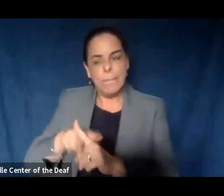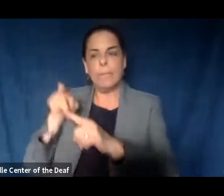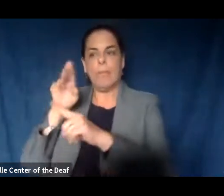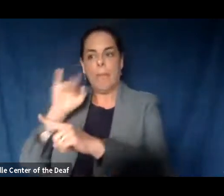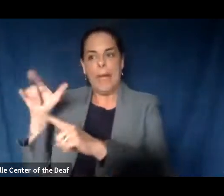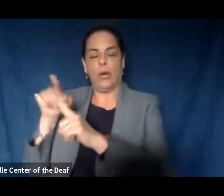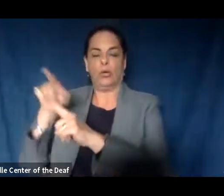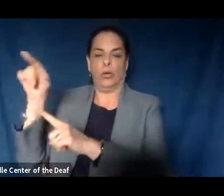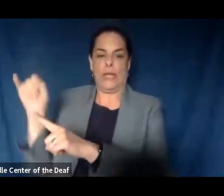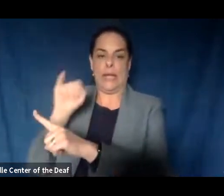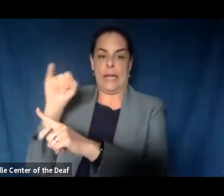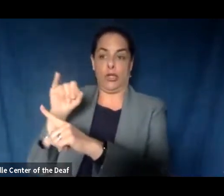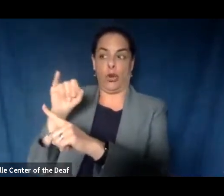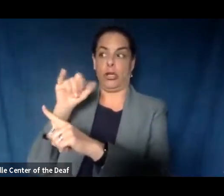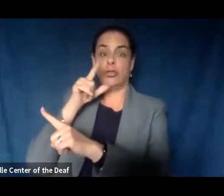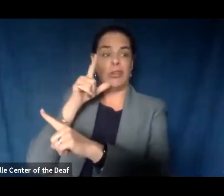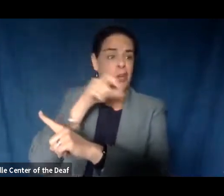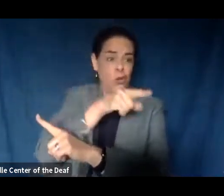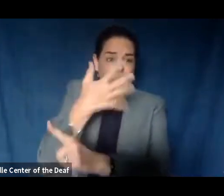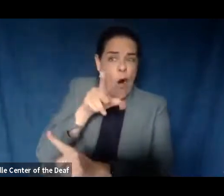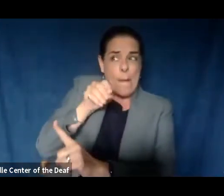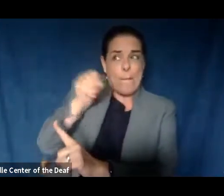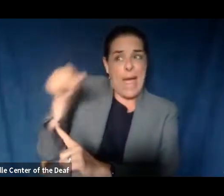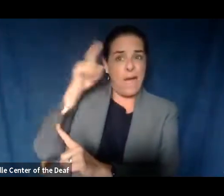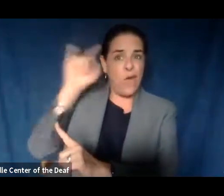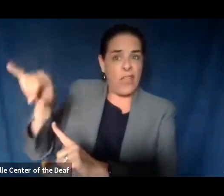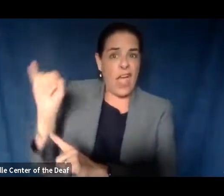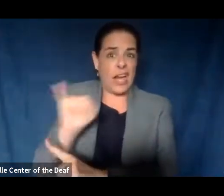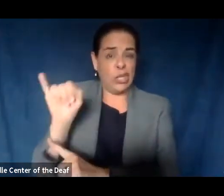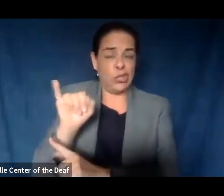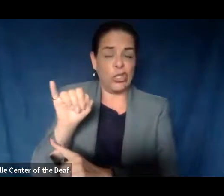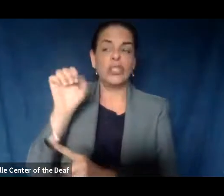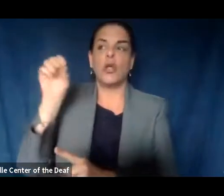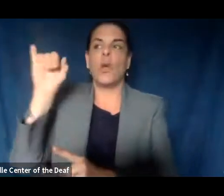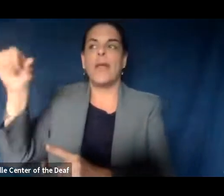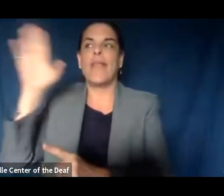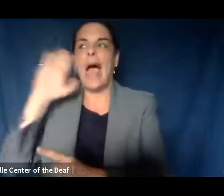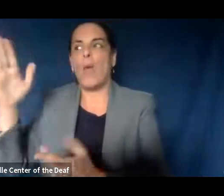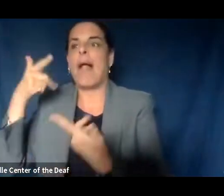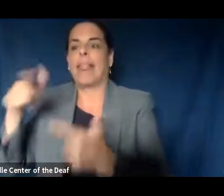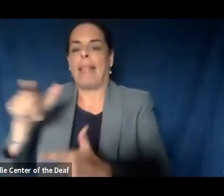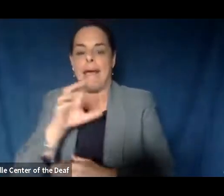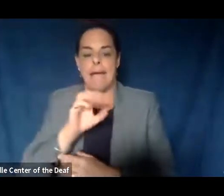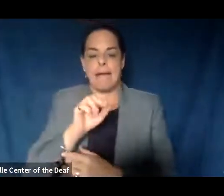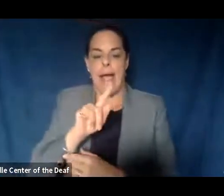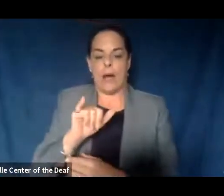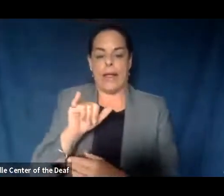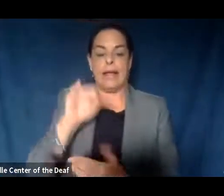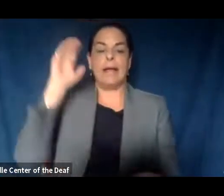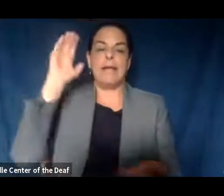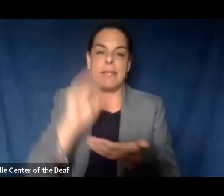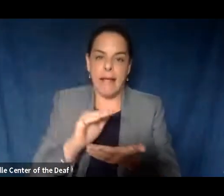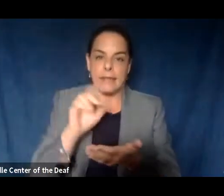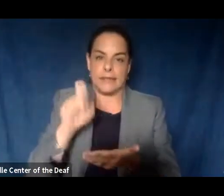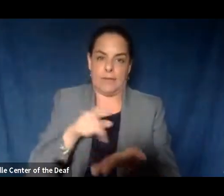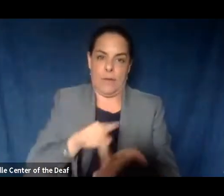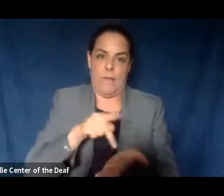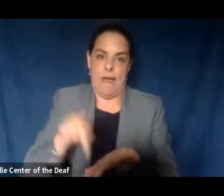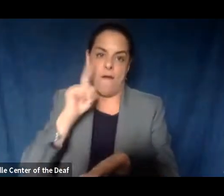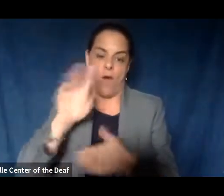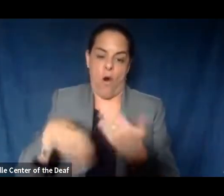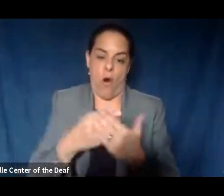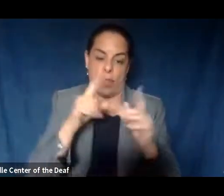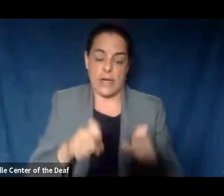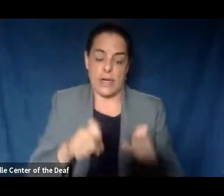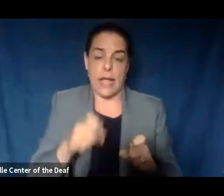testing will enable the county to not have such a big bill to pay for all that testing. So, again, we want testing to be free.